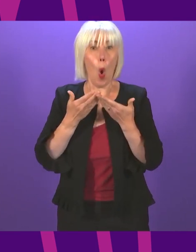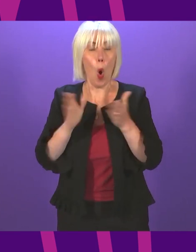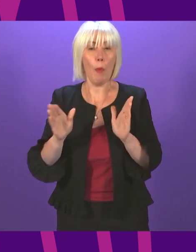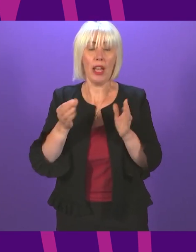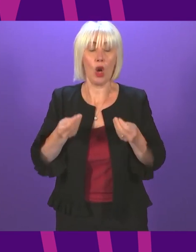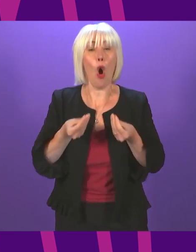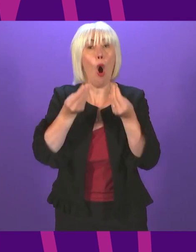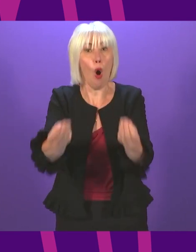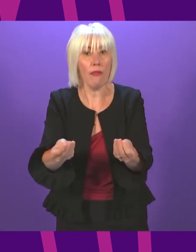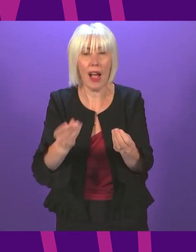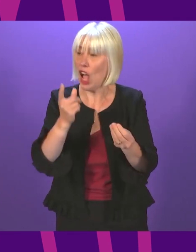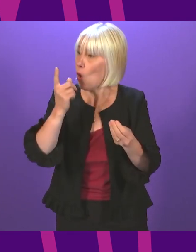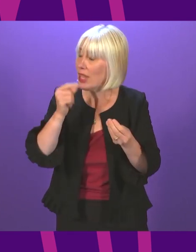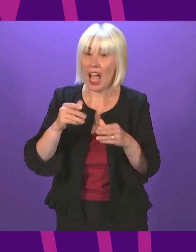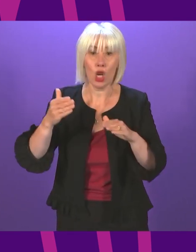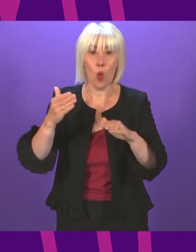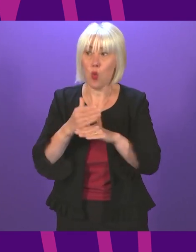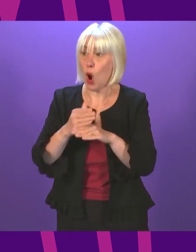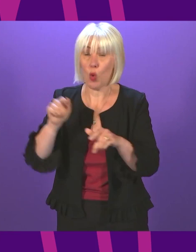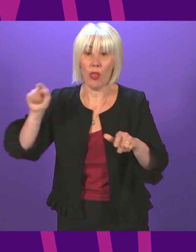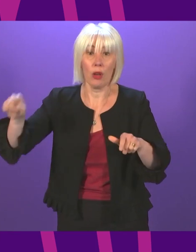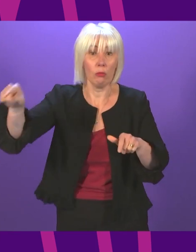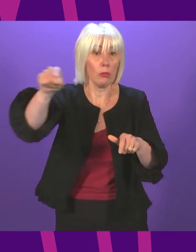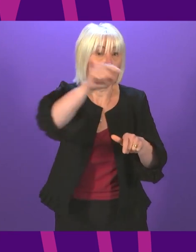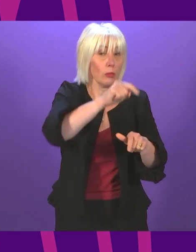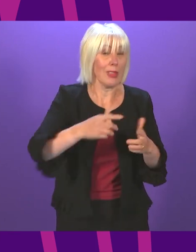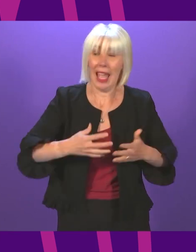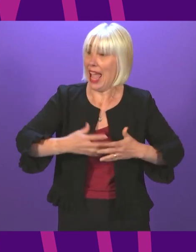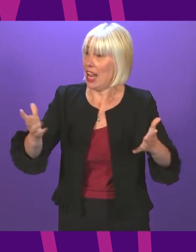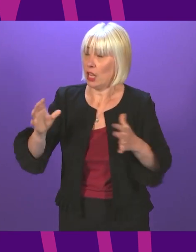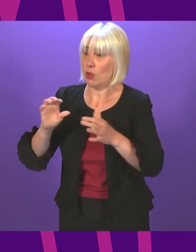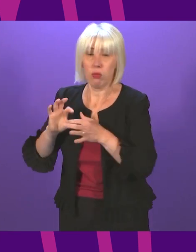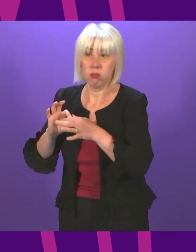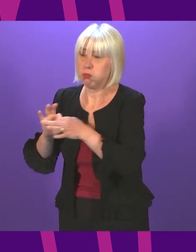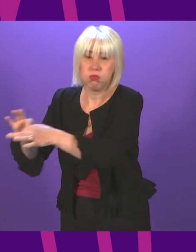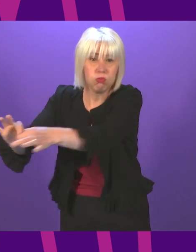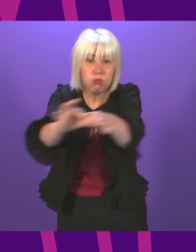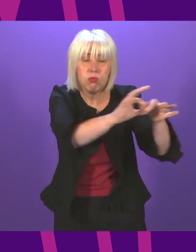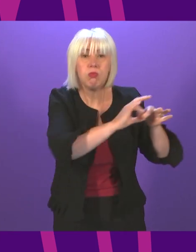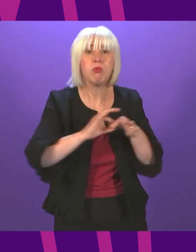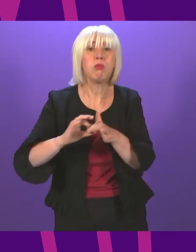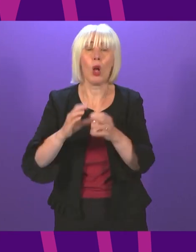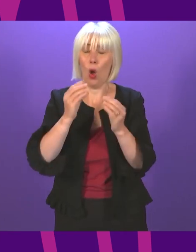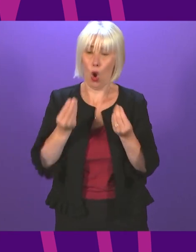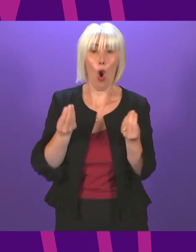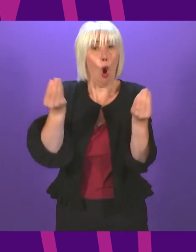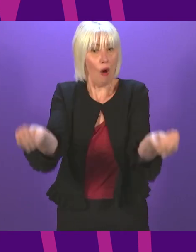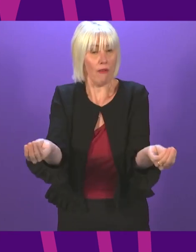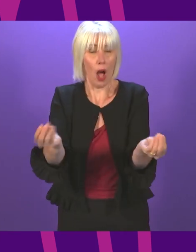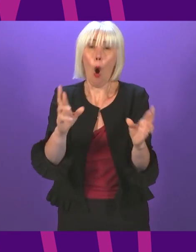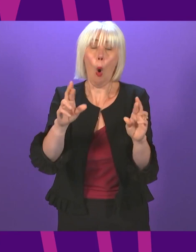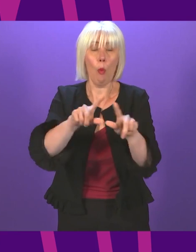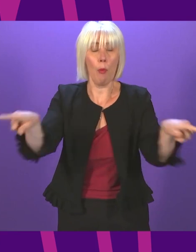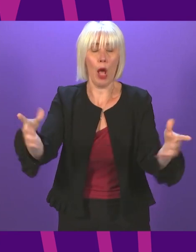whenever and wherever possible with others across this chamber too. And I hope that offer will be accepted.